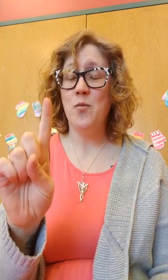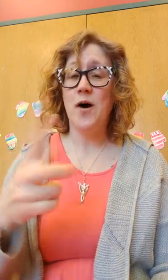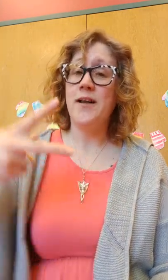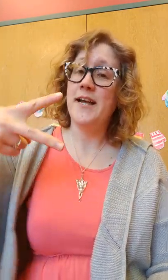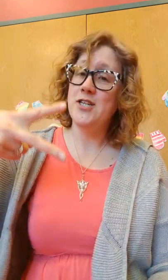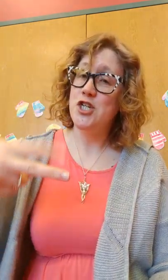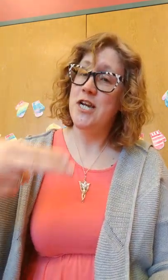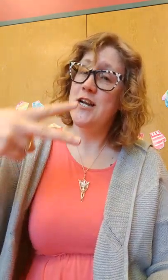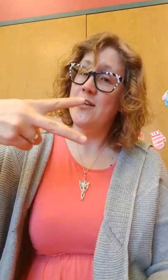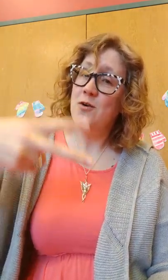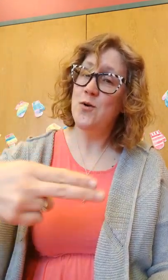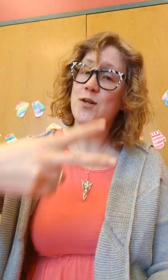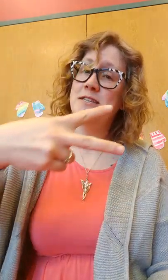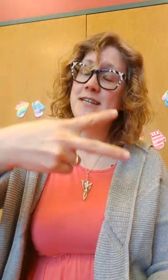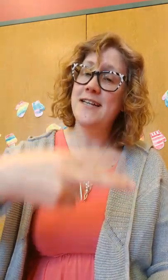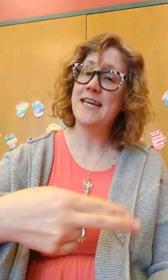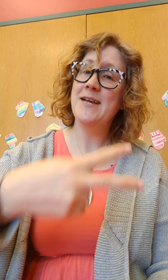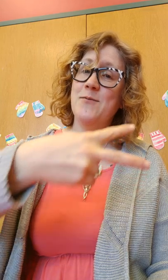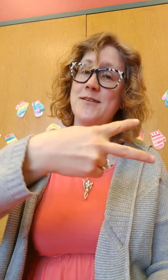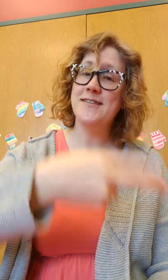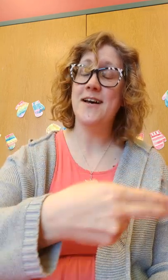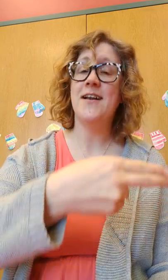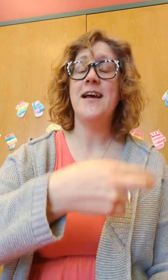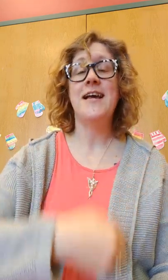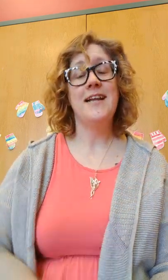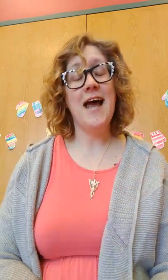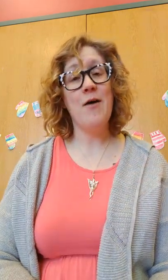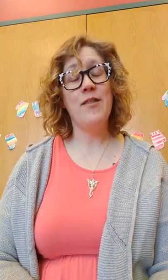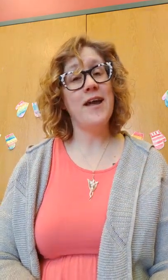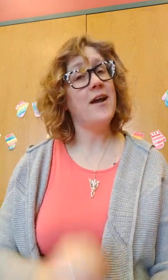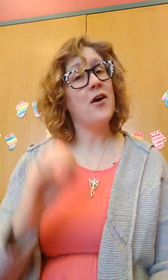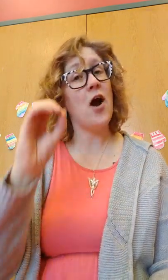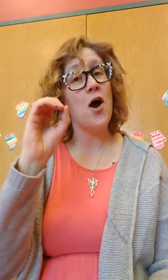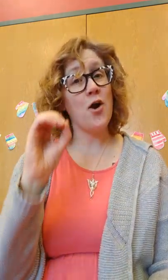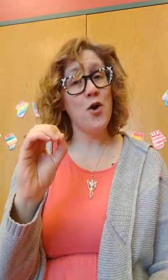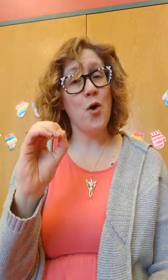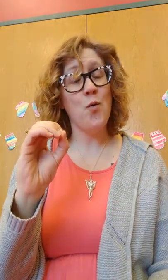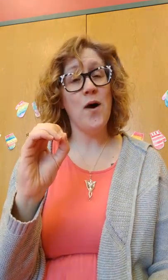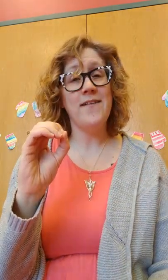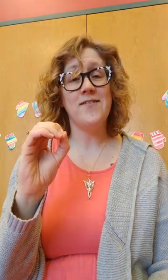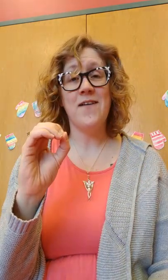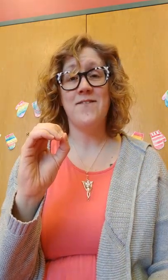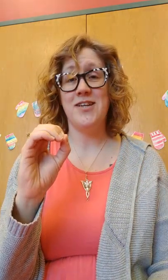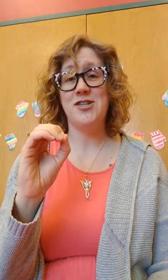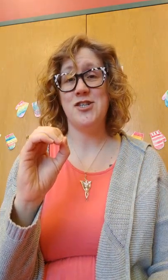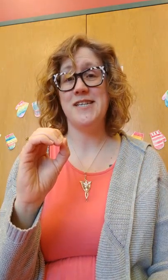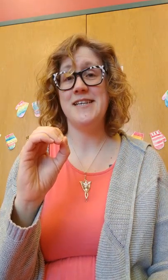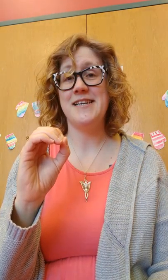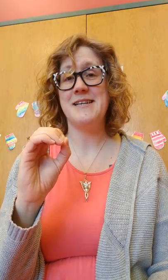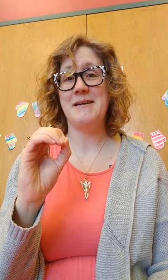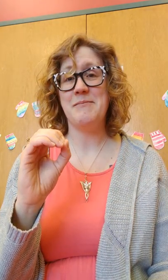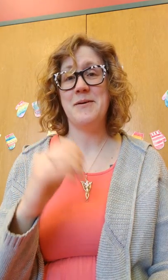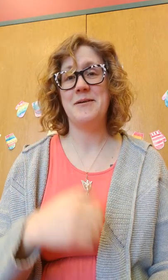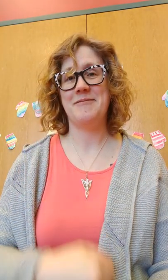one and sheared the wool till he was done. Now there are no white fluffy sheep. It's